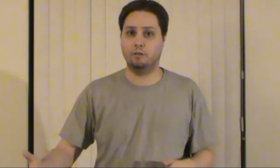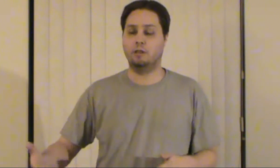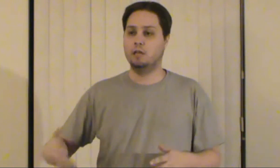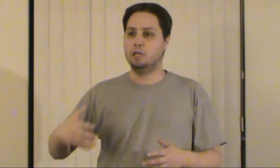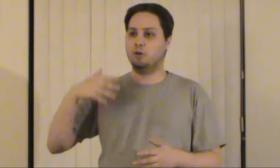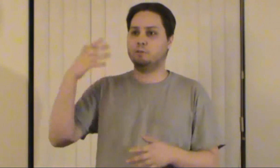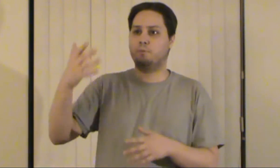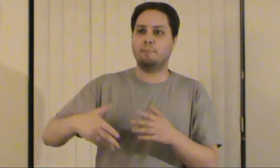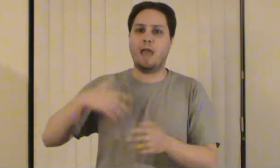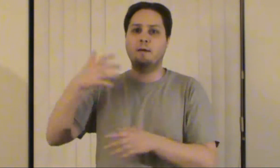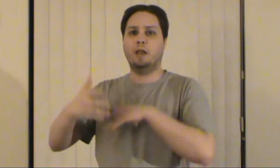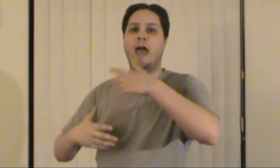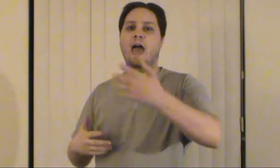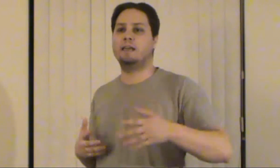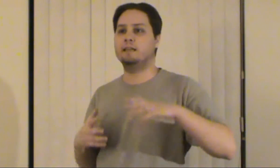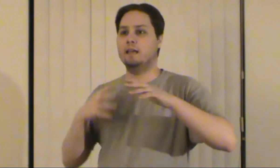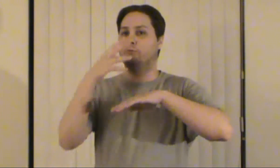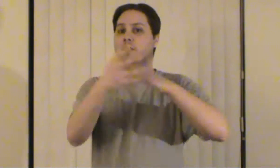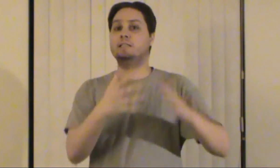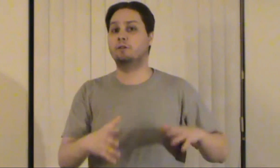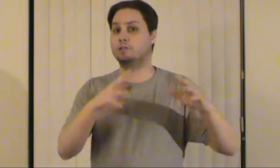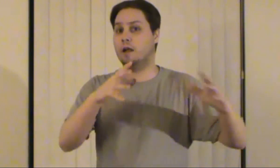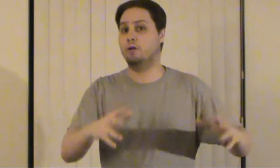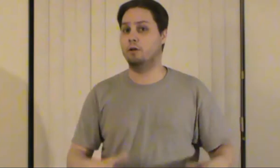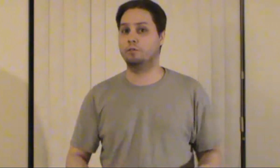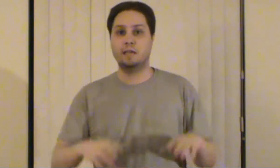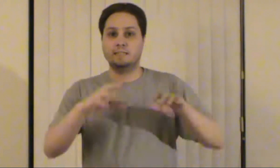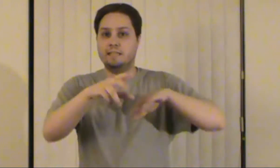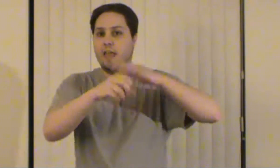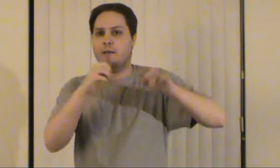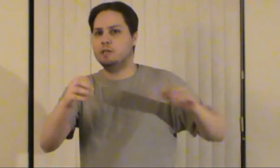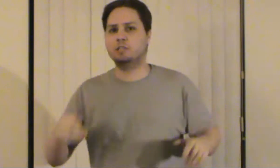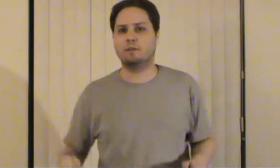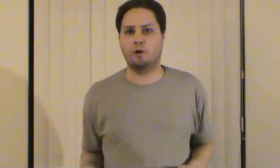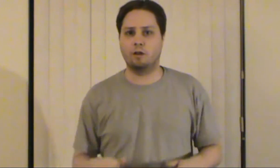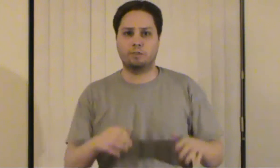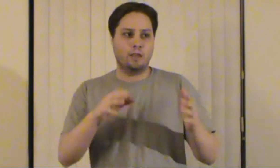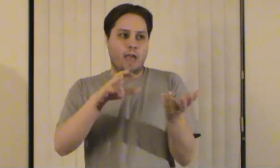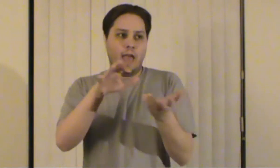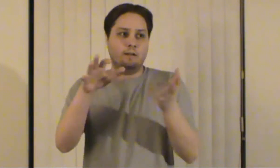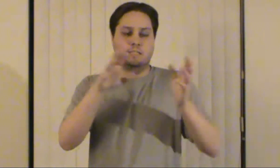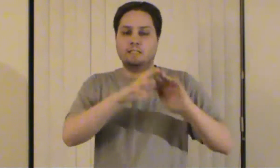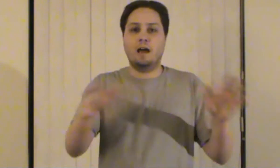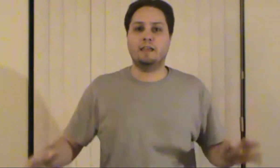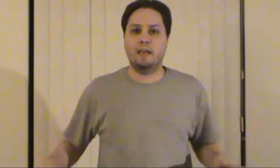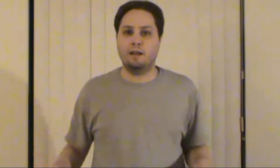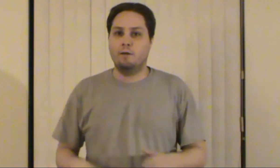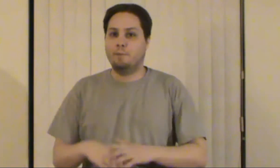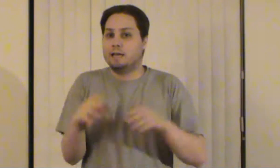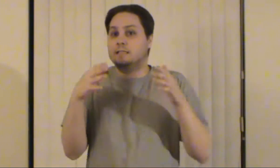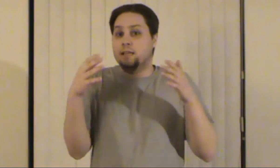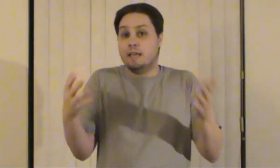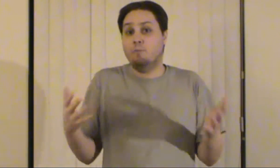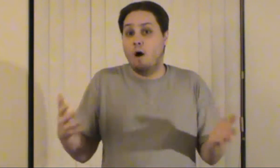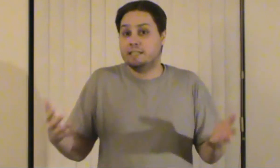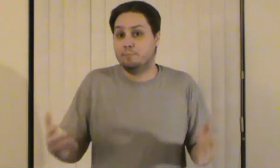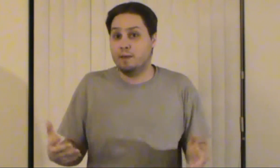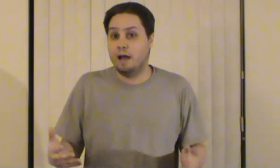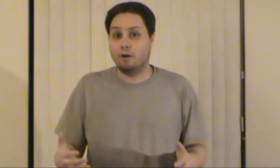earth so he's probably able to hack and get research on earth see images of earth and study it because he wants to be on